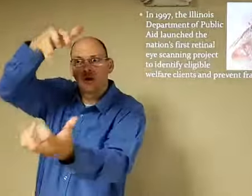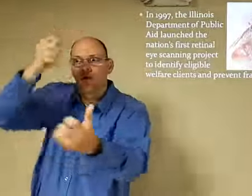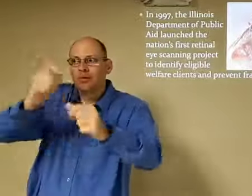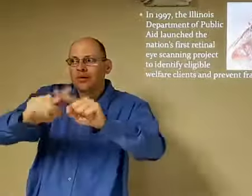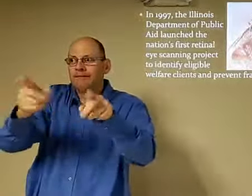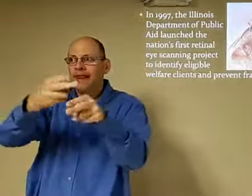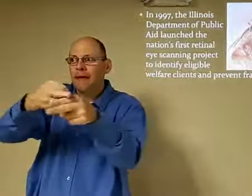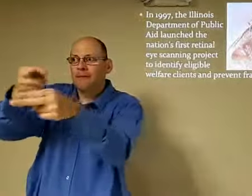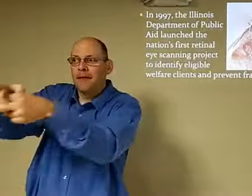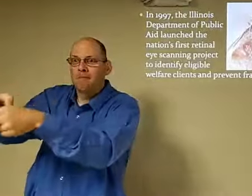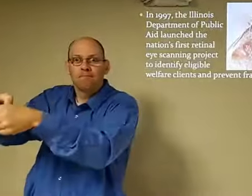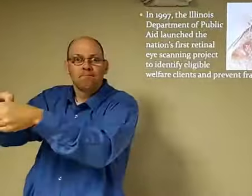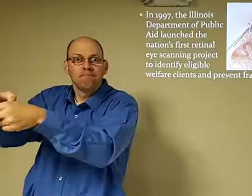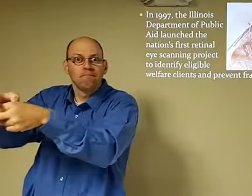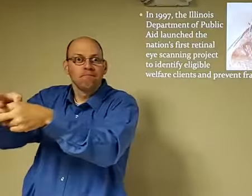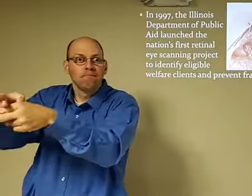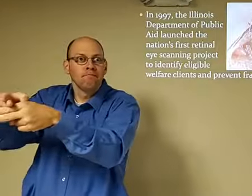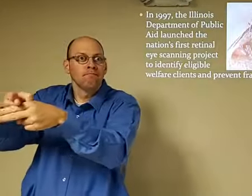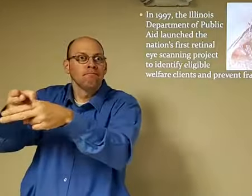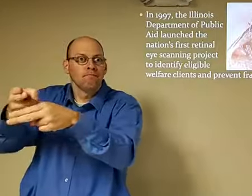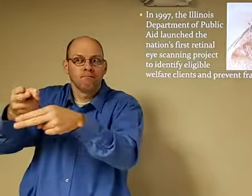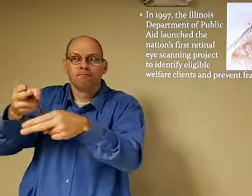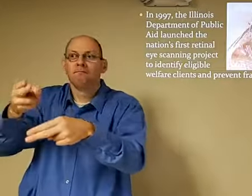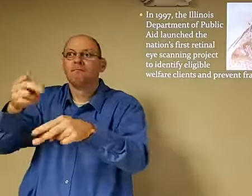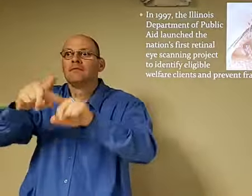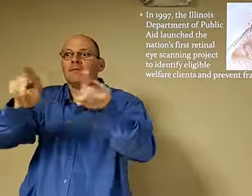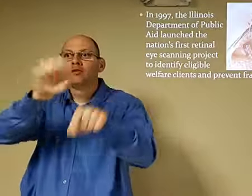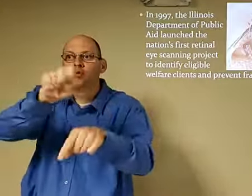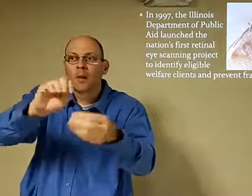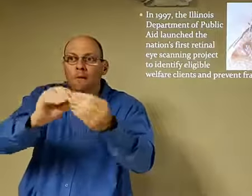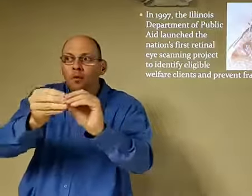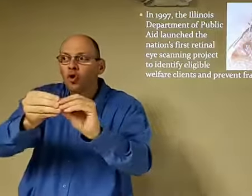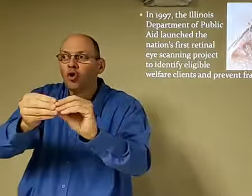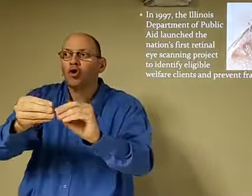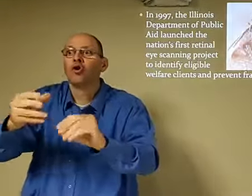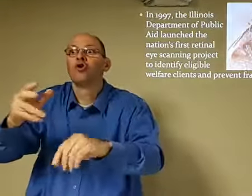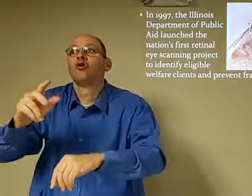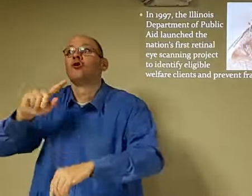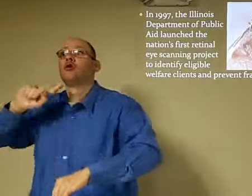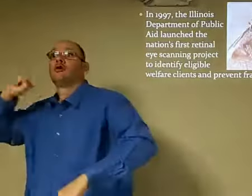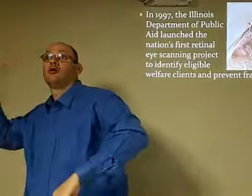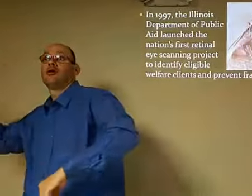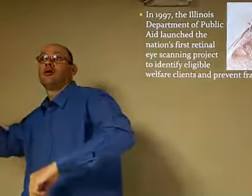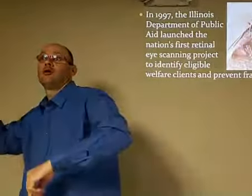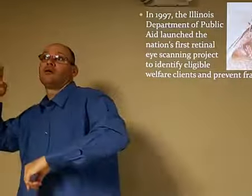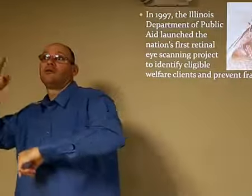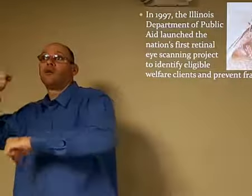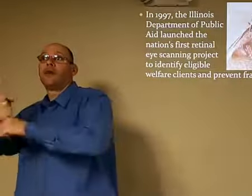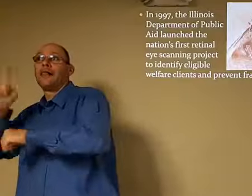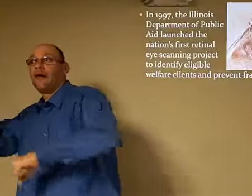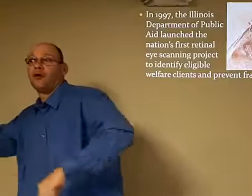you know, same person, but they would have different identity. Different social security number, so forth.